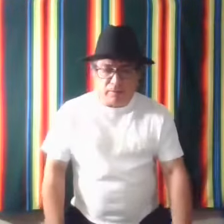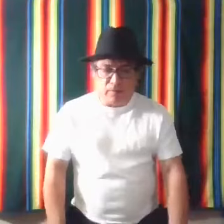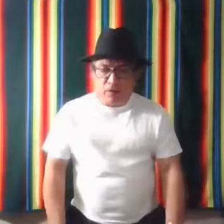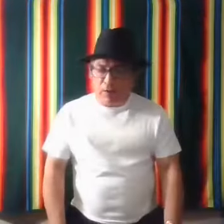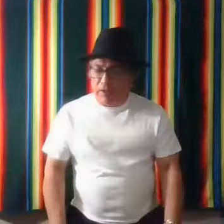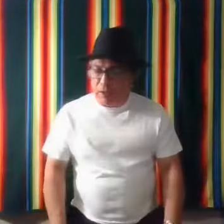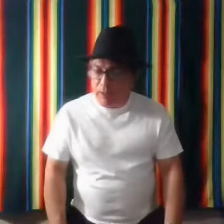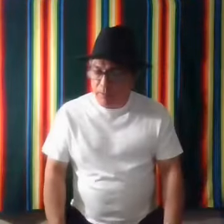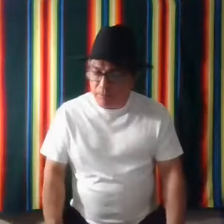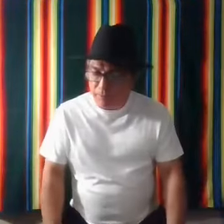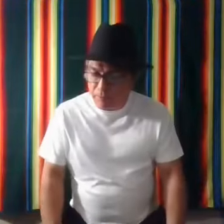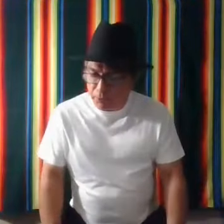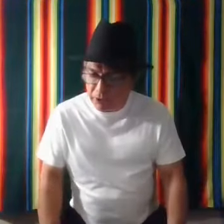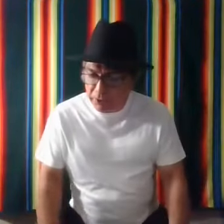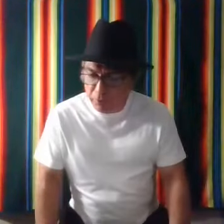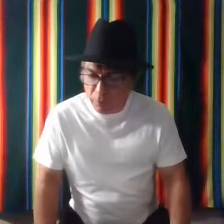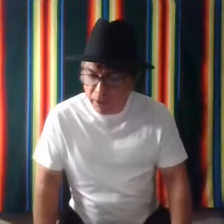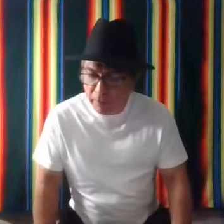All right. Teresa, if we want to